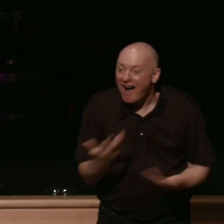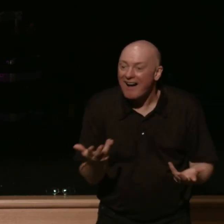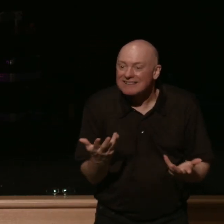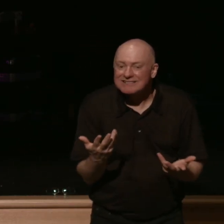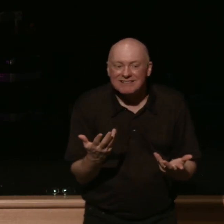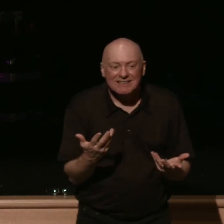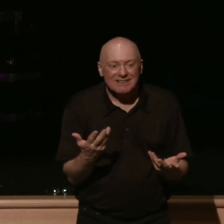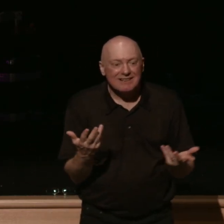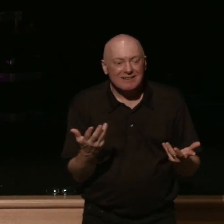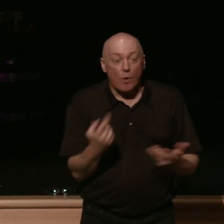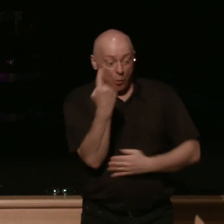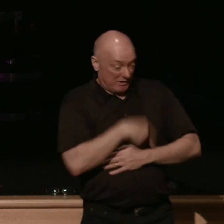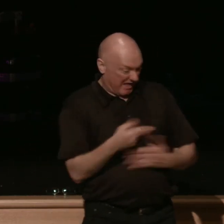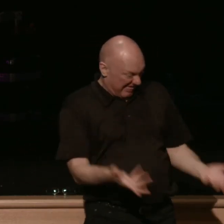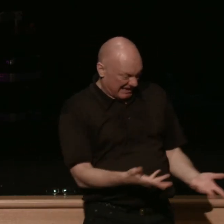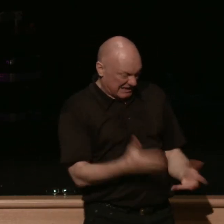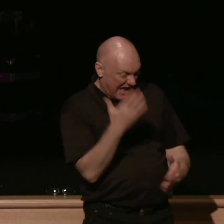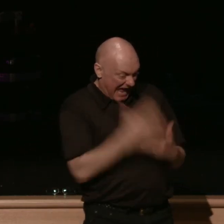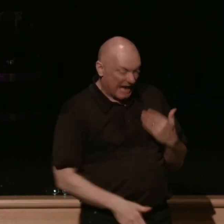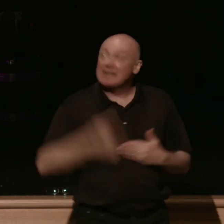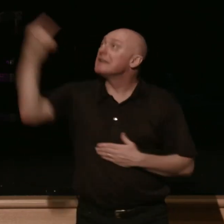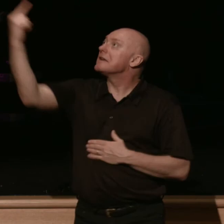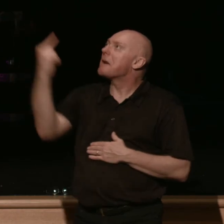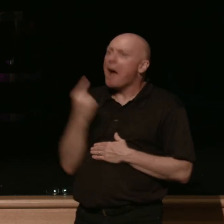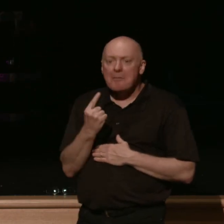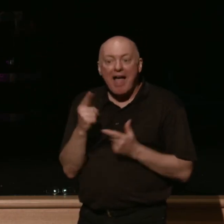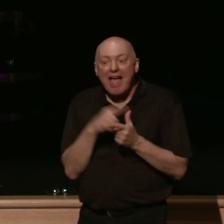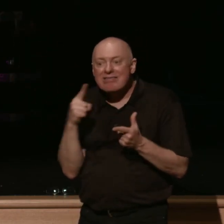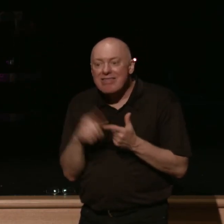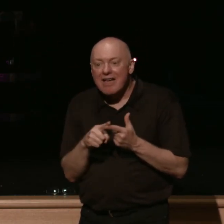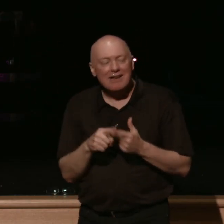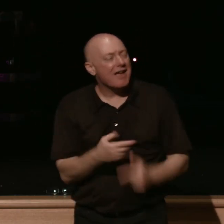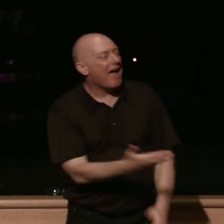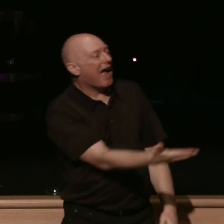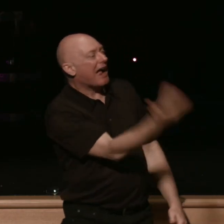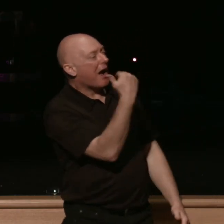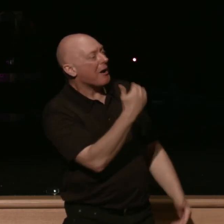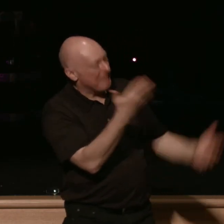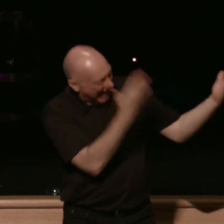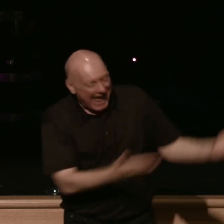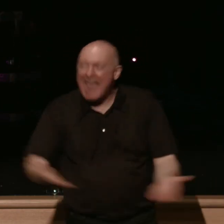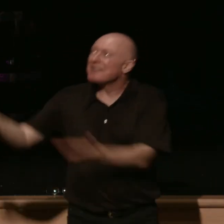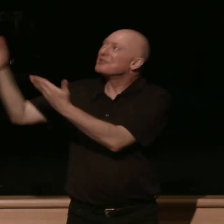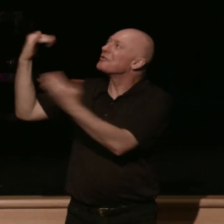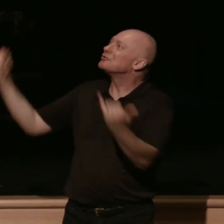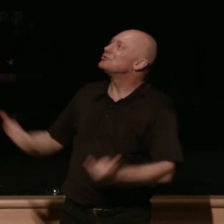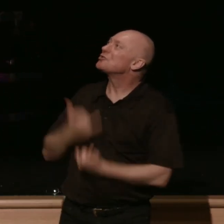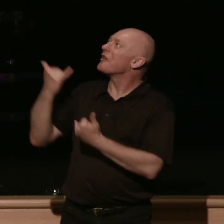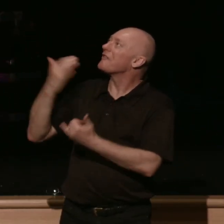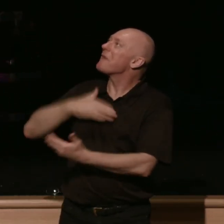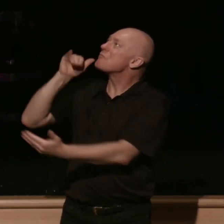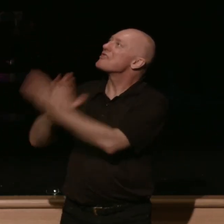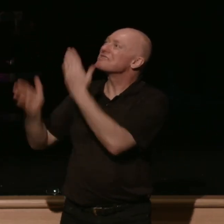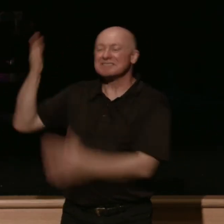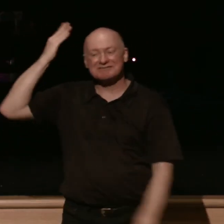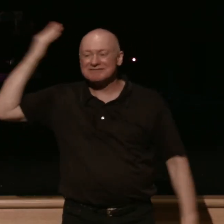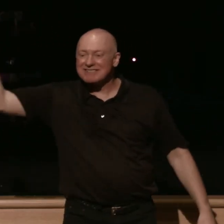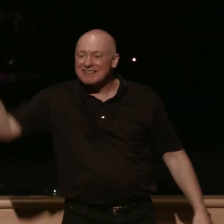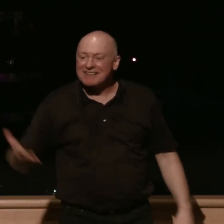end he is going to come and then we'll hear the wonderful words come child enter into the joy of my presence and there in the joy of his presence the Lord wipes away